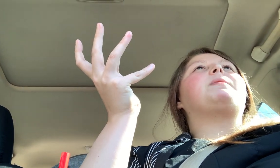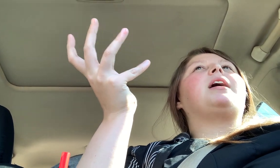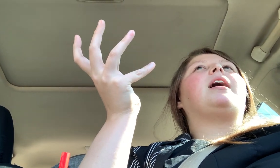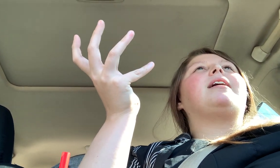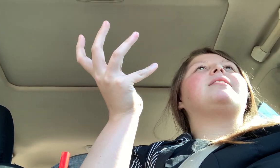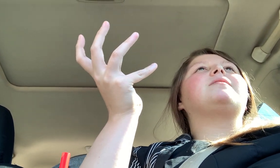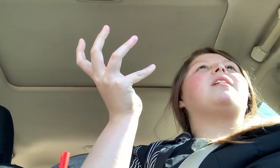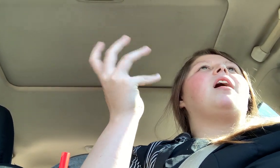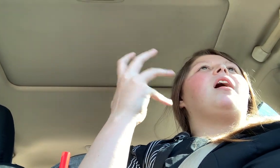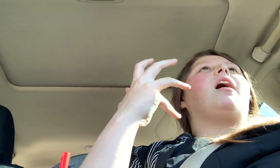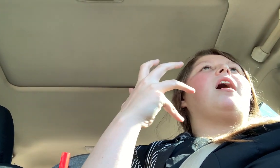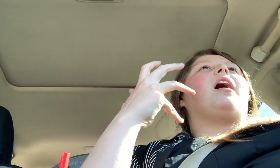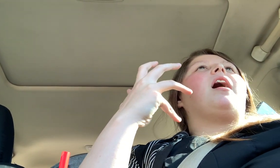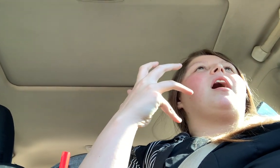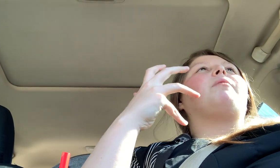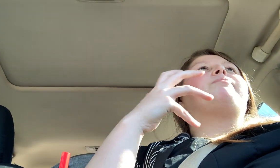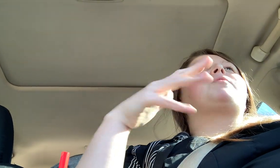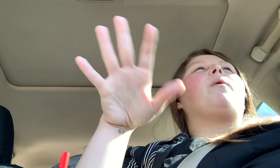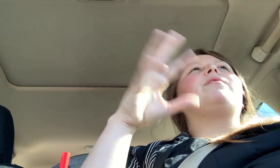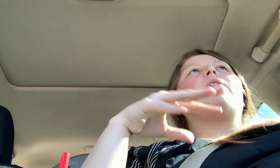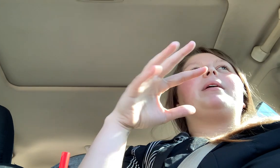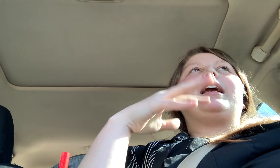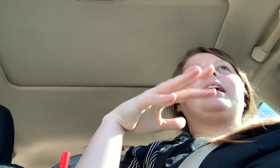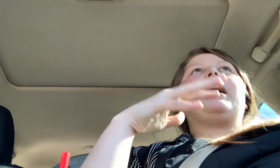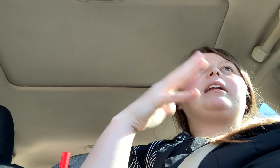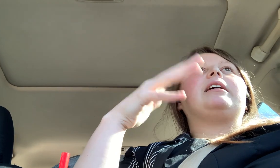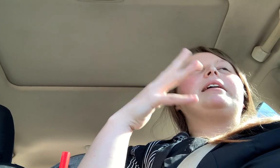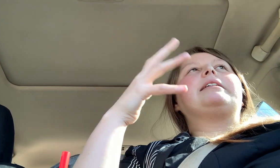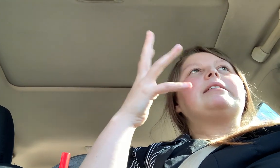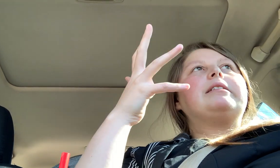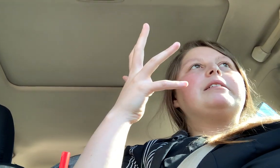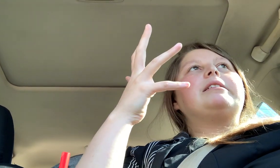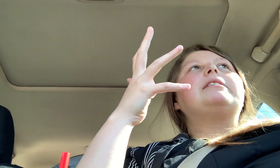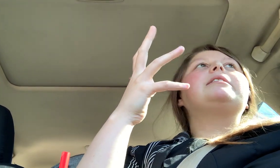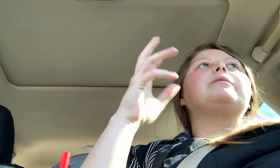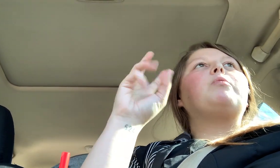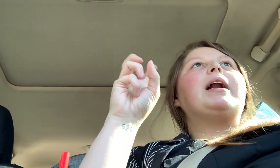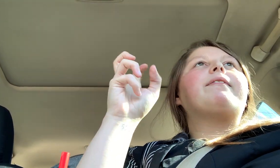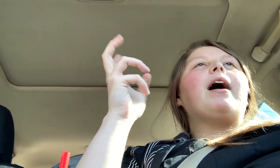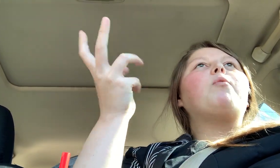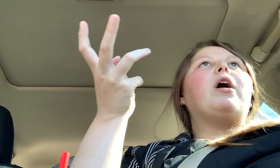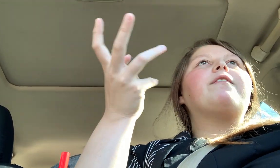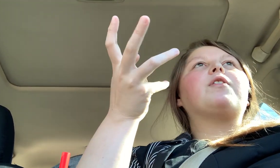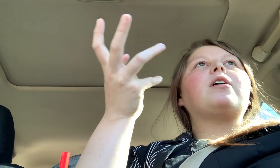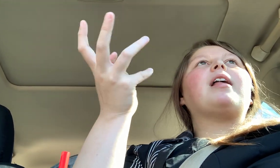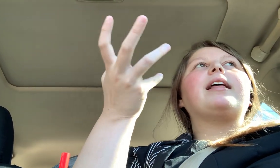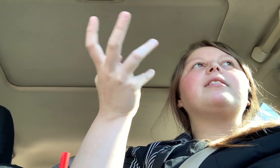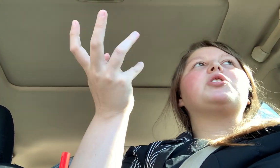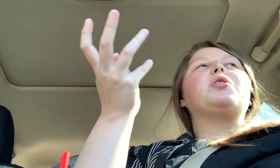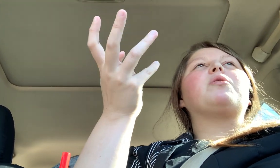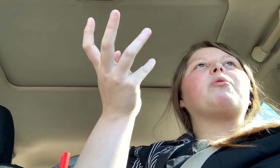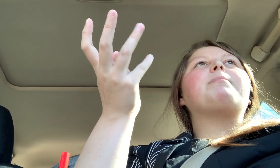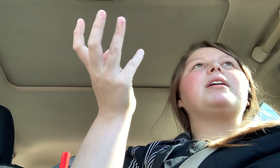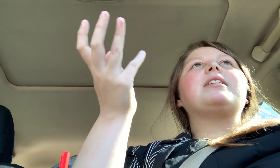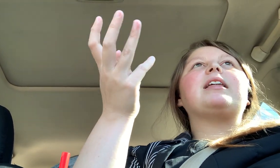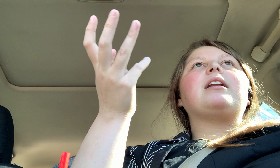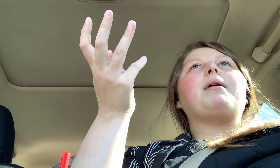because going from eating kind of like whatever I want for like two or three months at the end of my